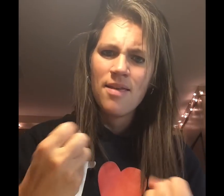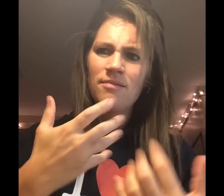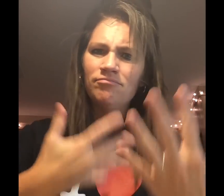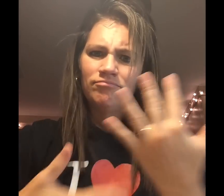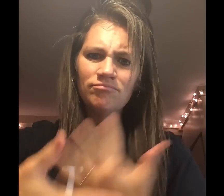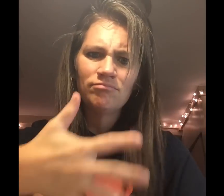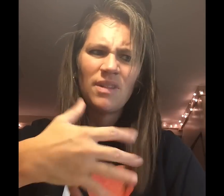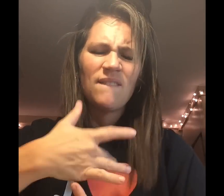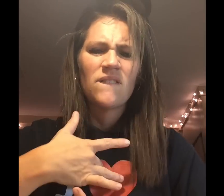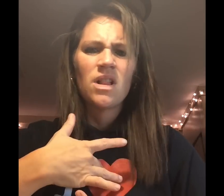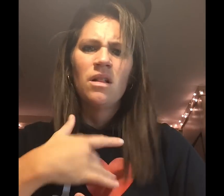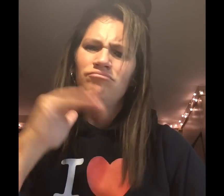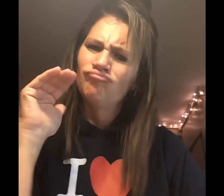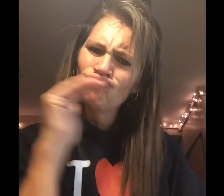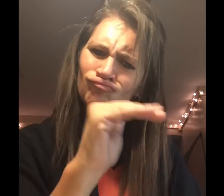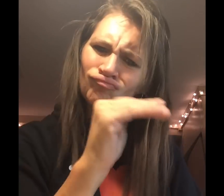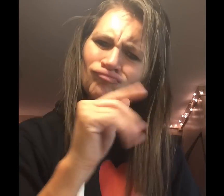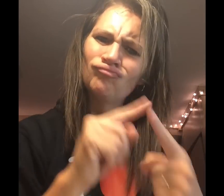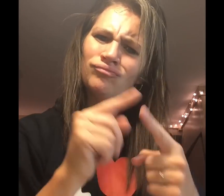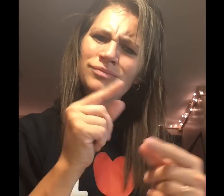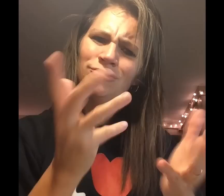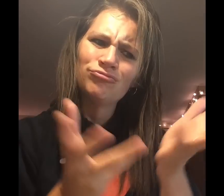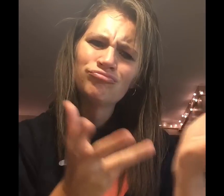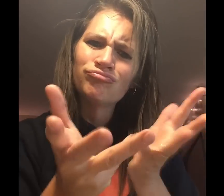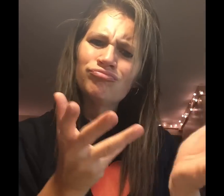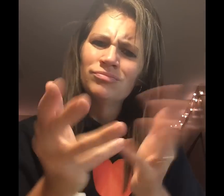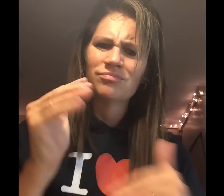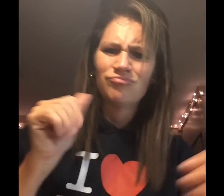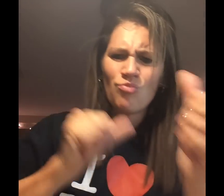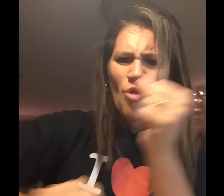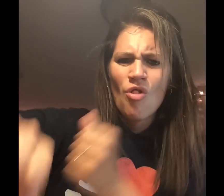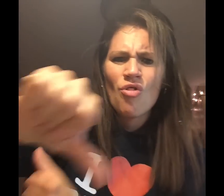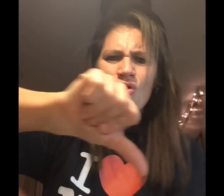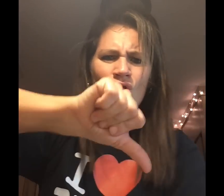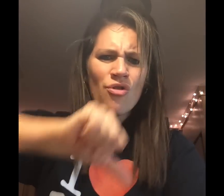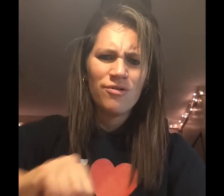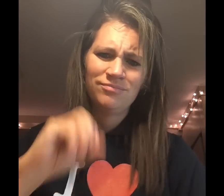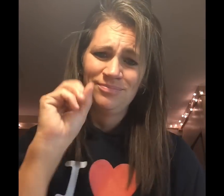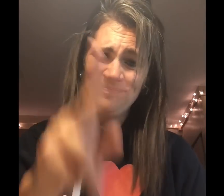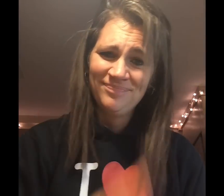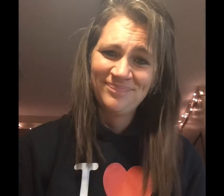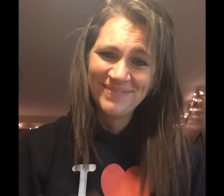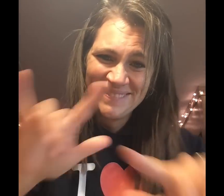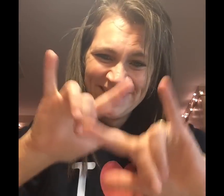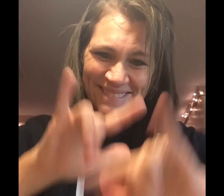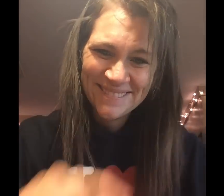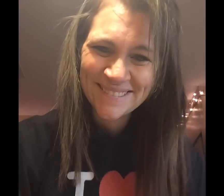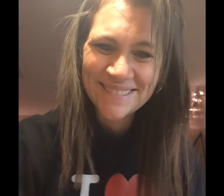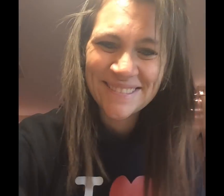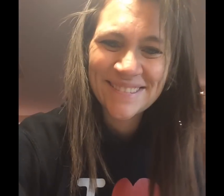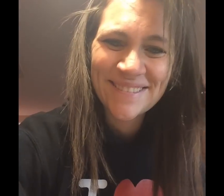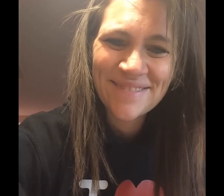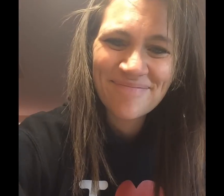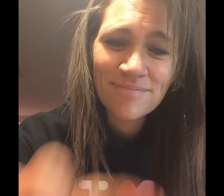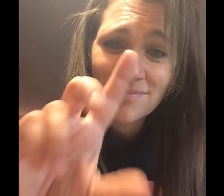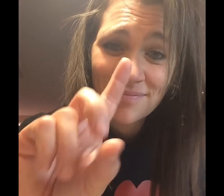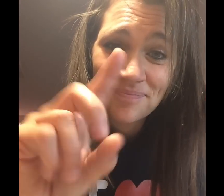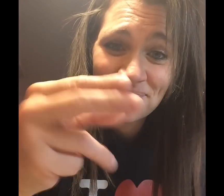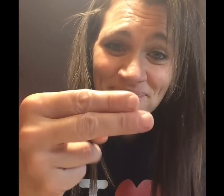I'll share all my toys with you. Even all the stuff that's new. You